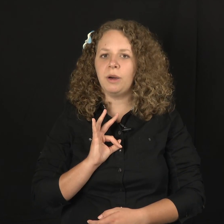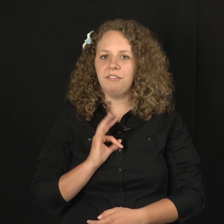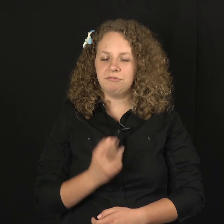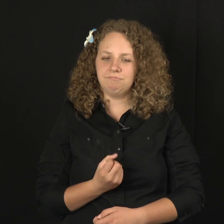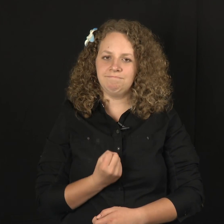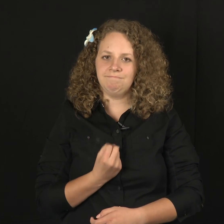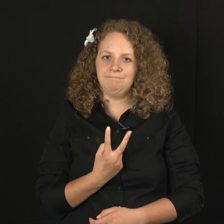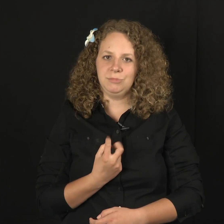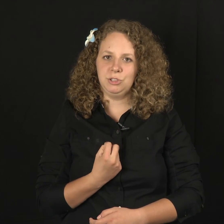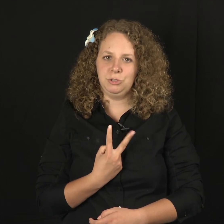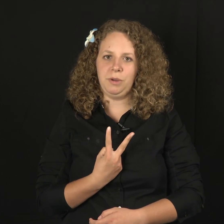Twelve. Twelve.